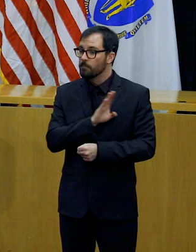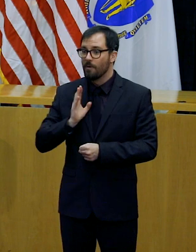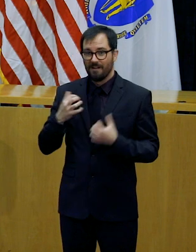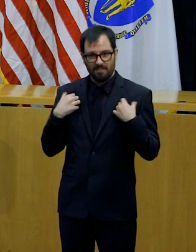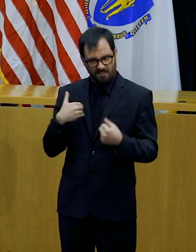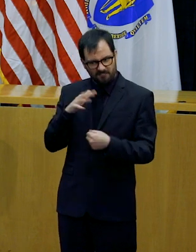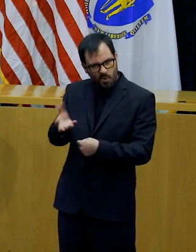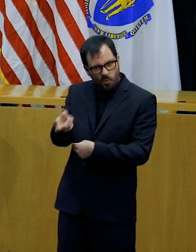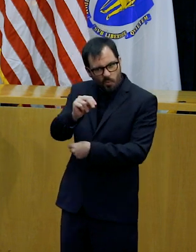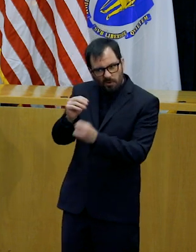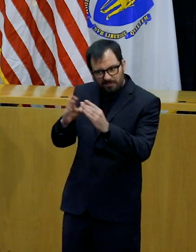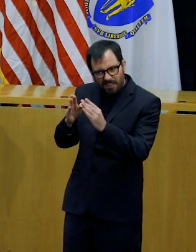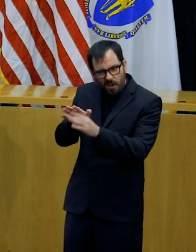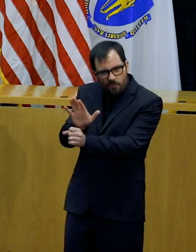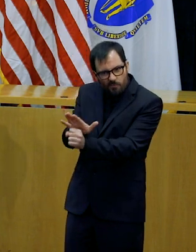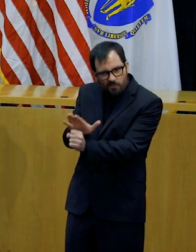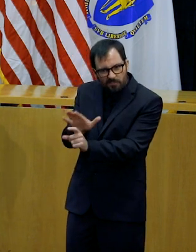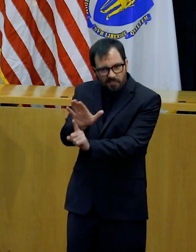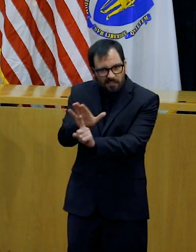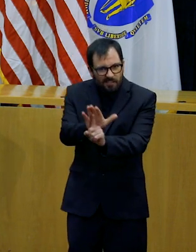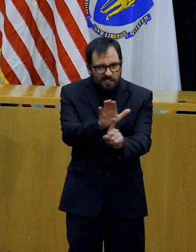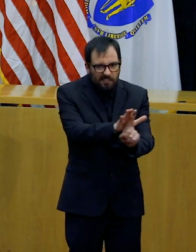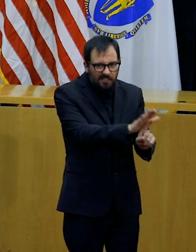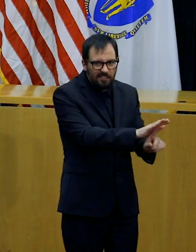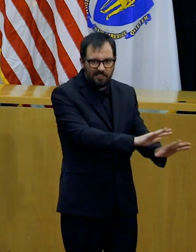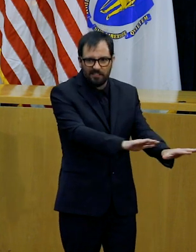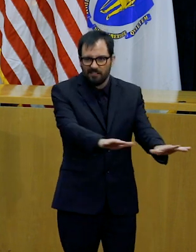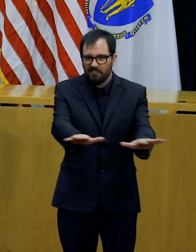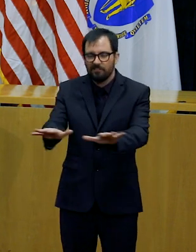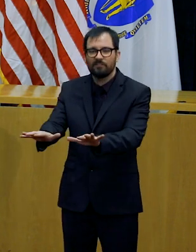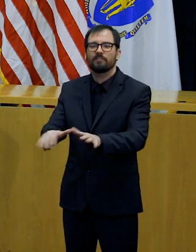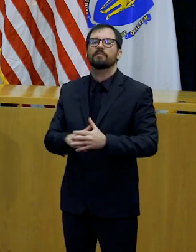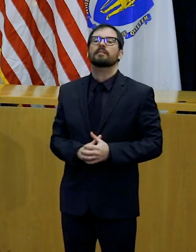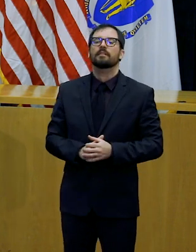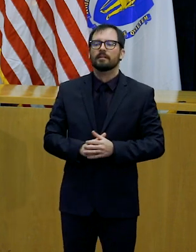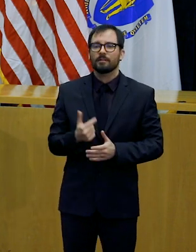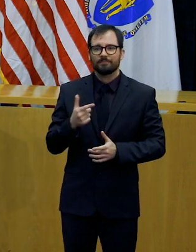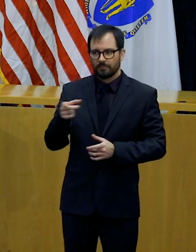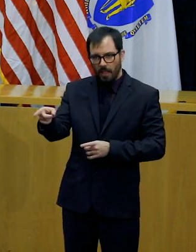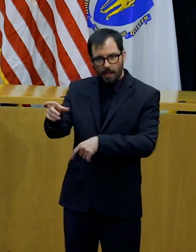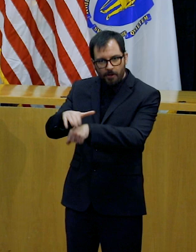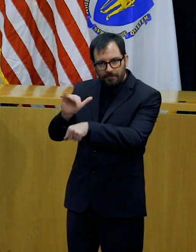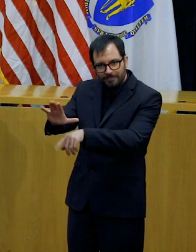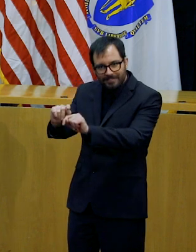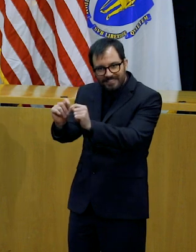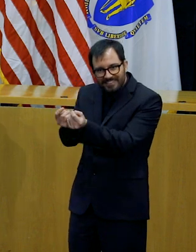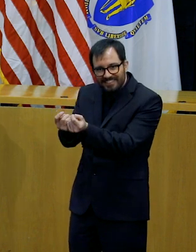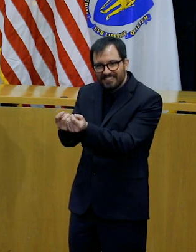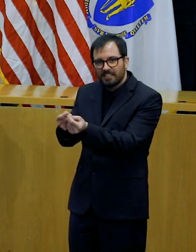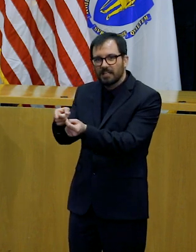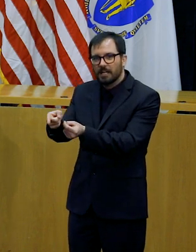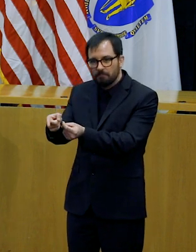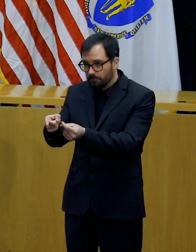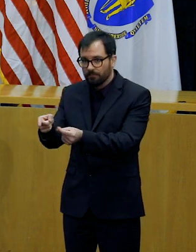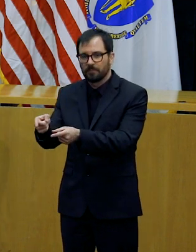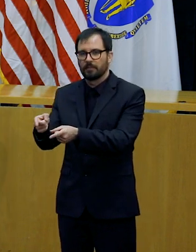operation centers and teams to help us combat the COVID-19 epidemic.